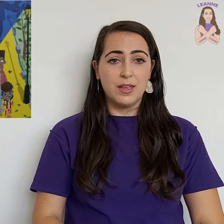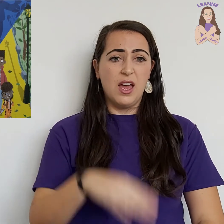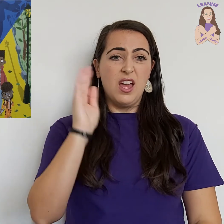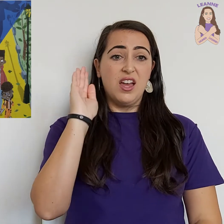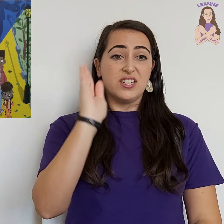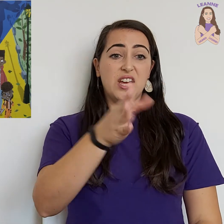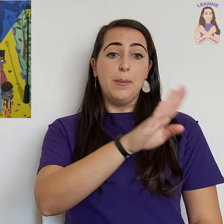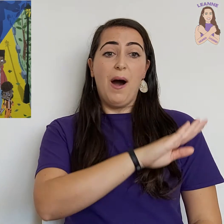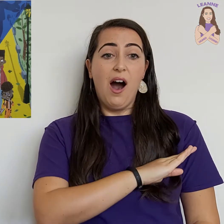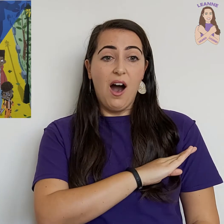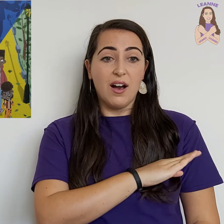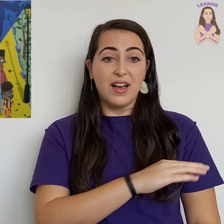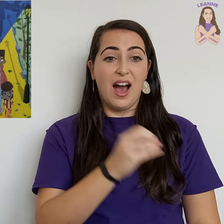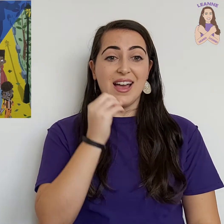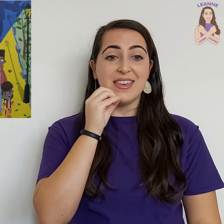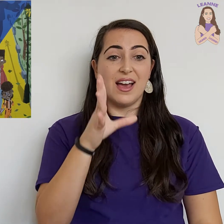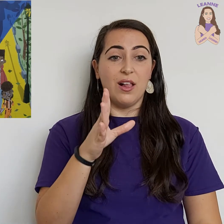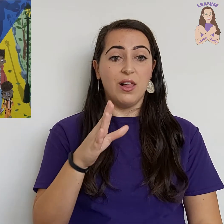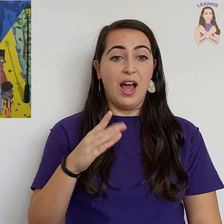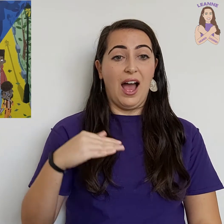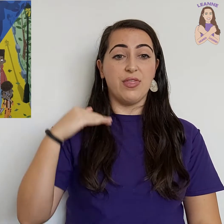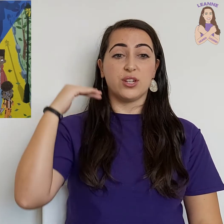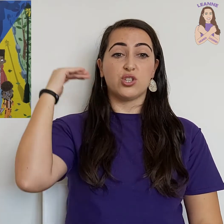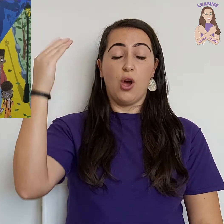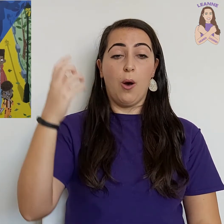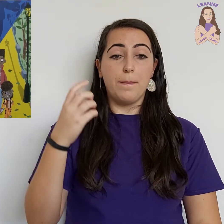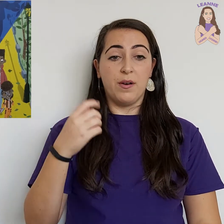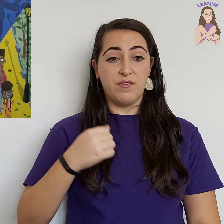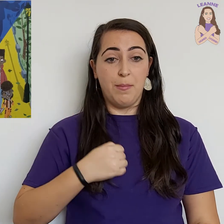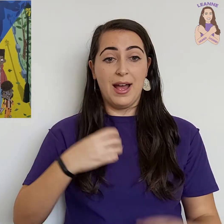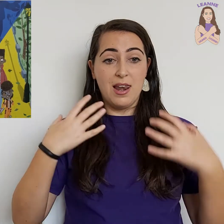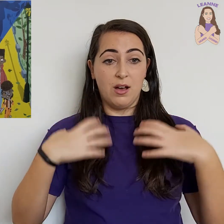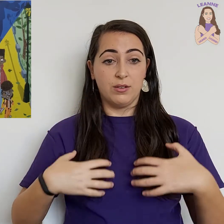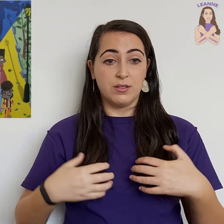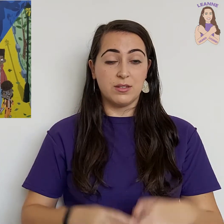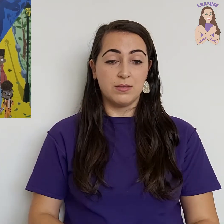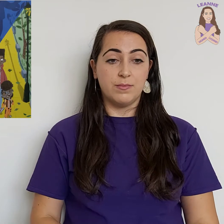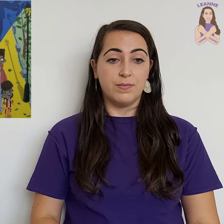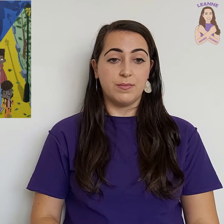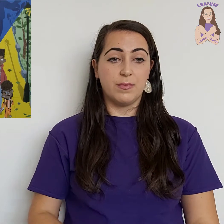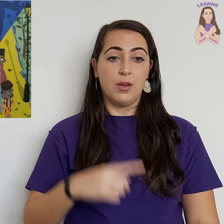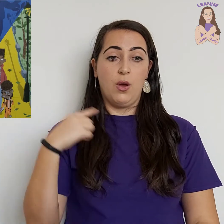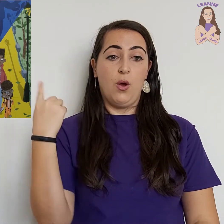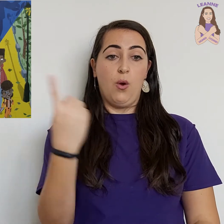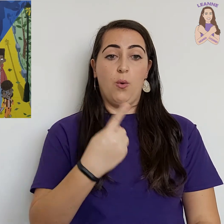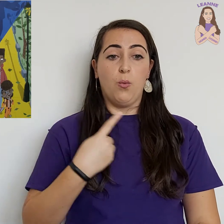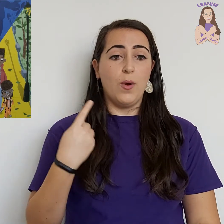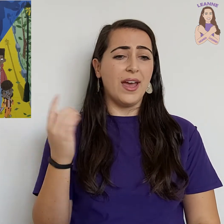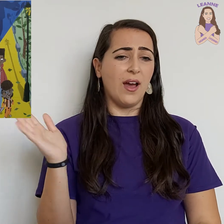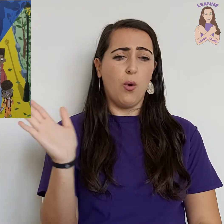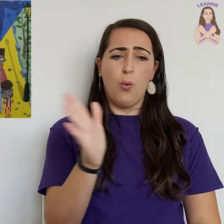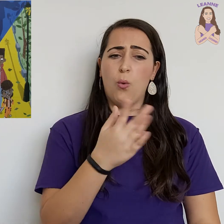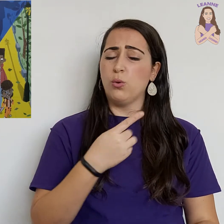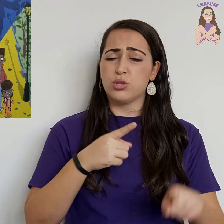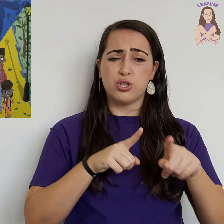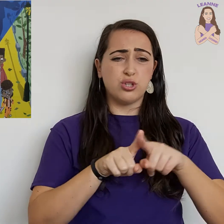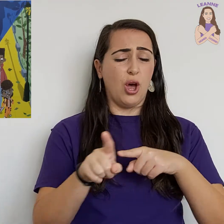To the park! I yell at the top of my lungs. We're all so